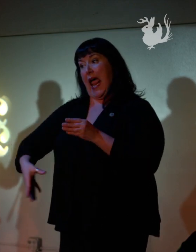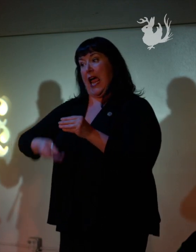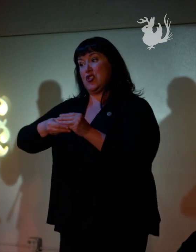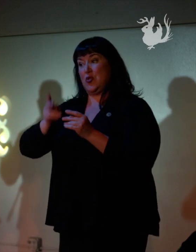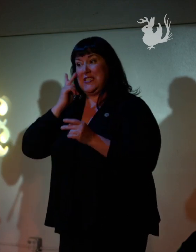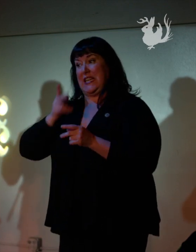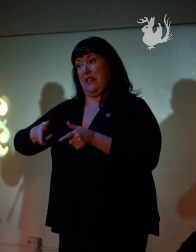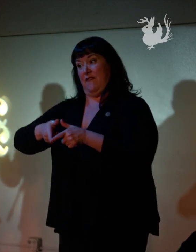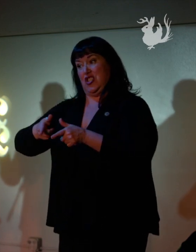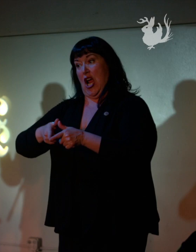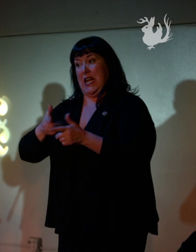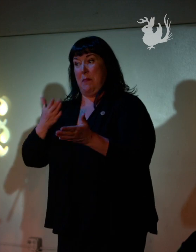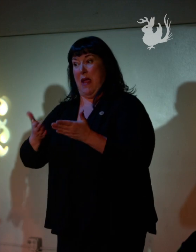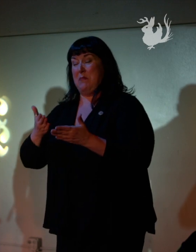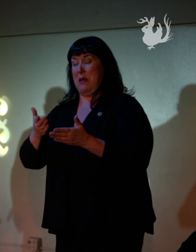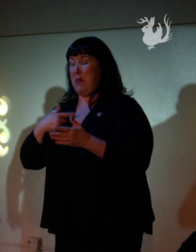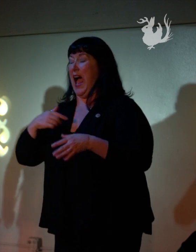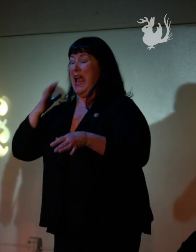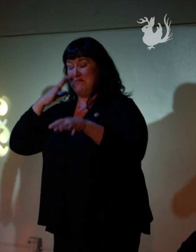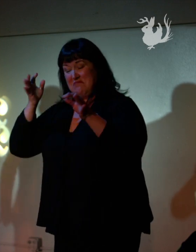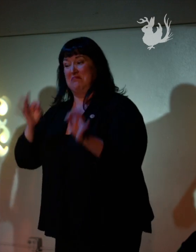happened. I am positive.